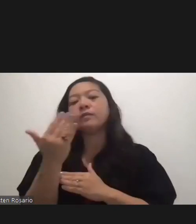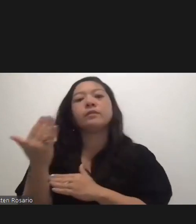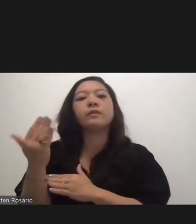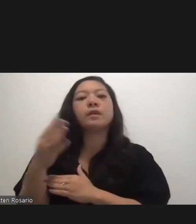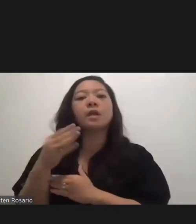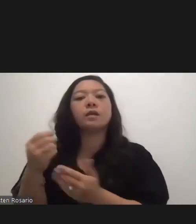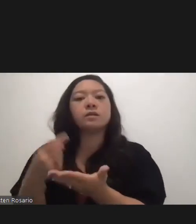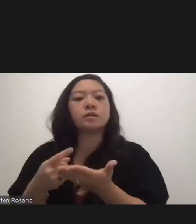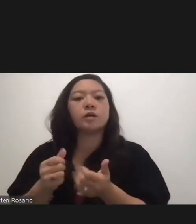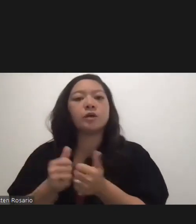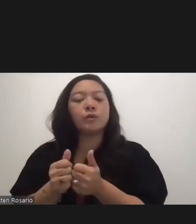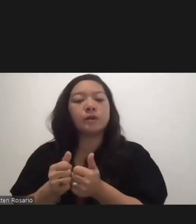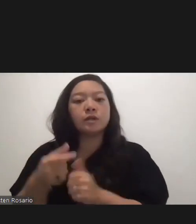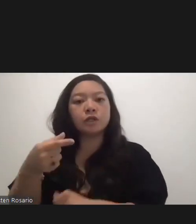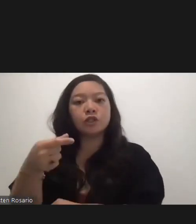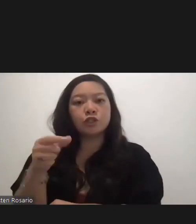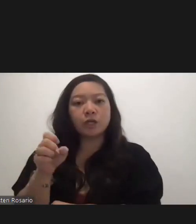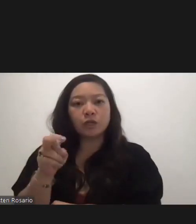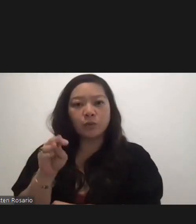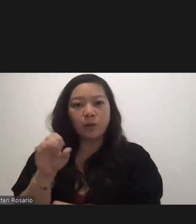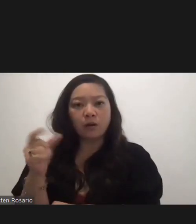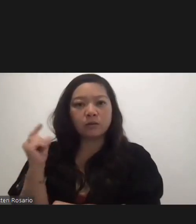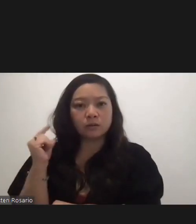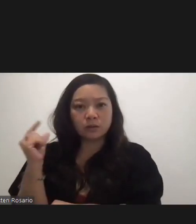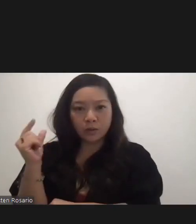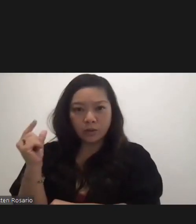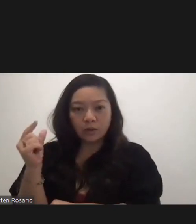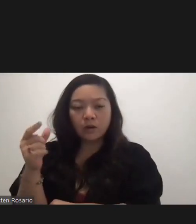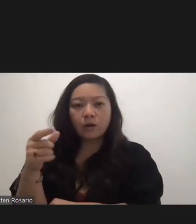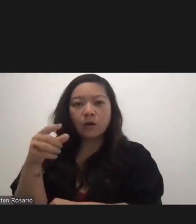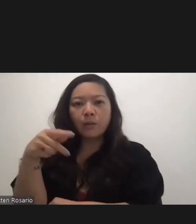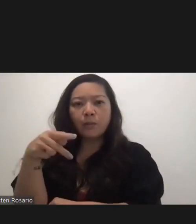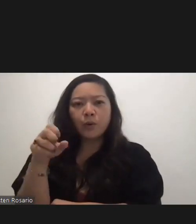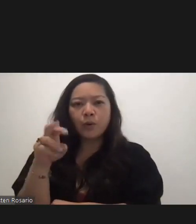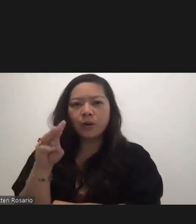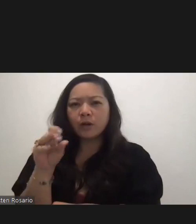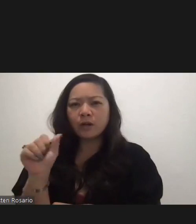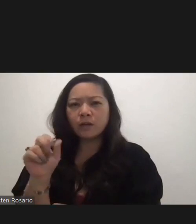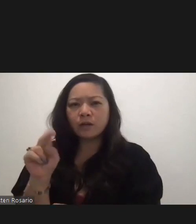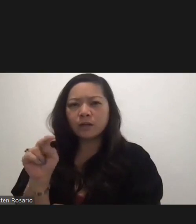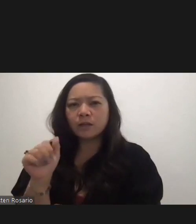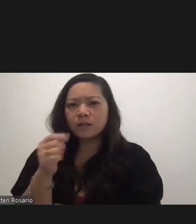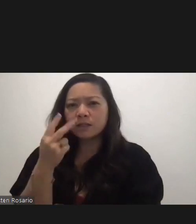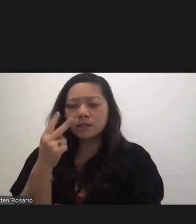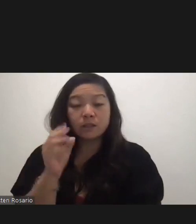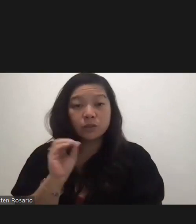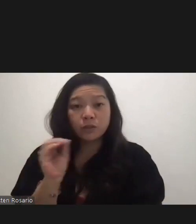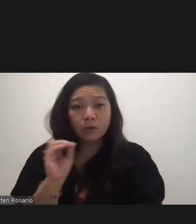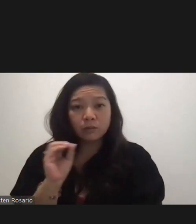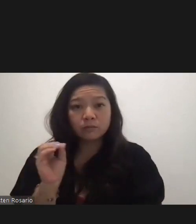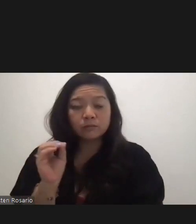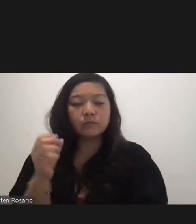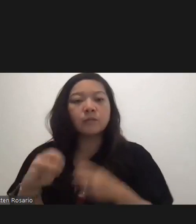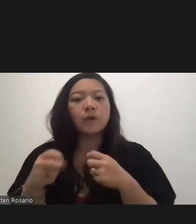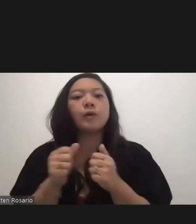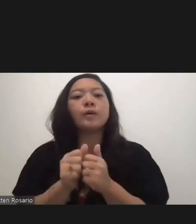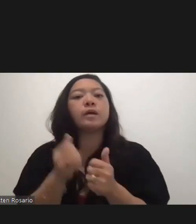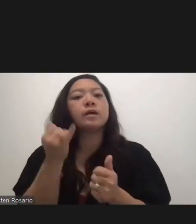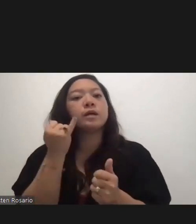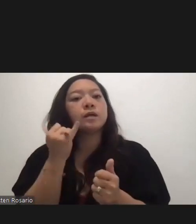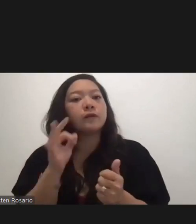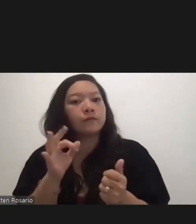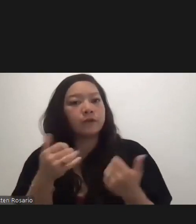with General Perna, that he sees no issues with it if they are U.S. citizens.